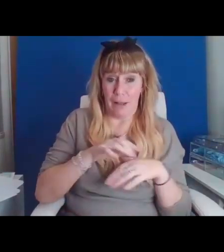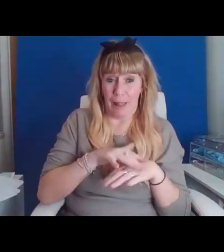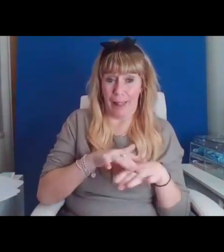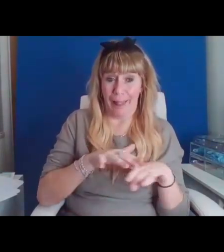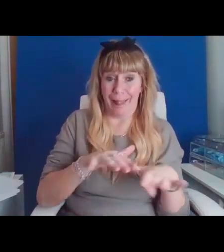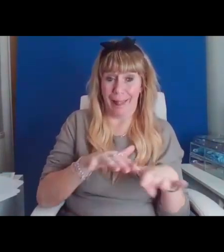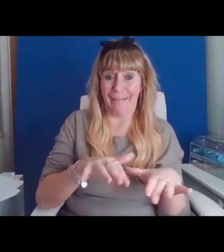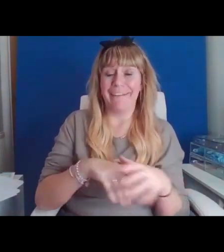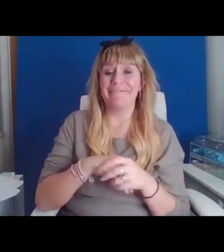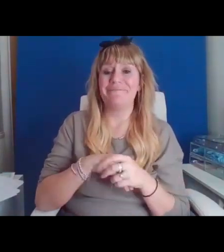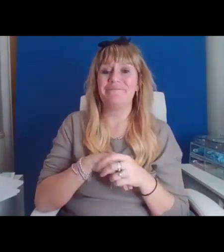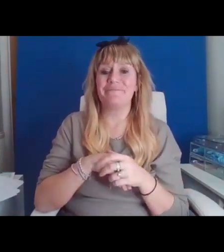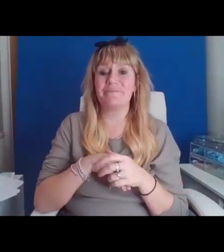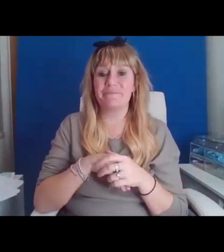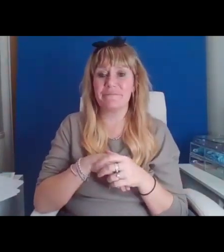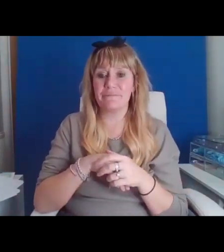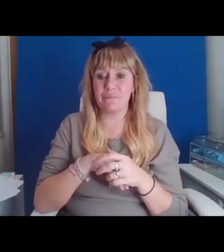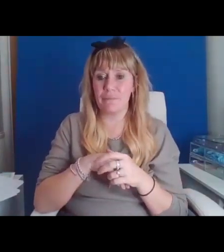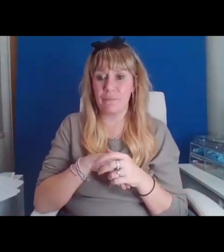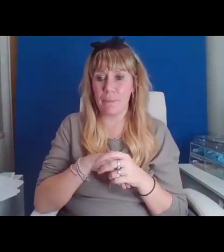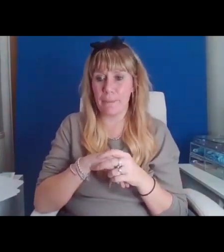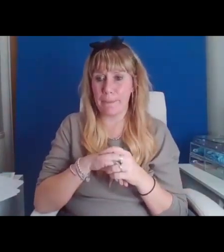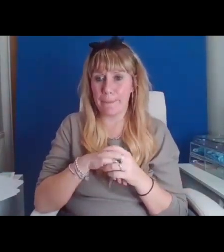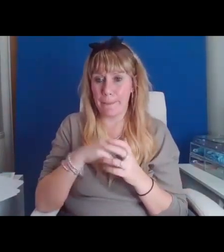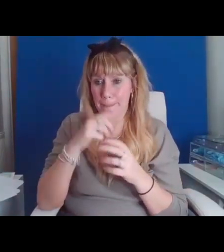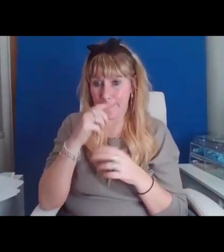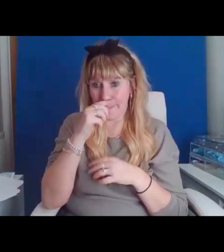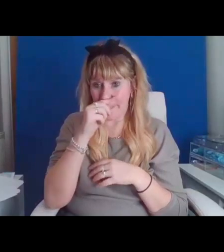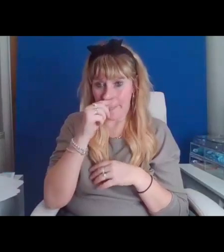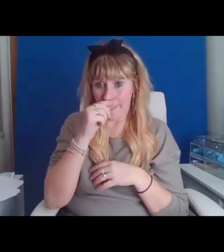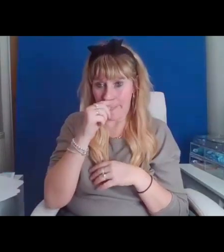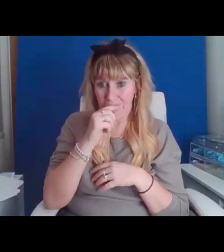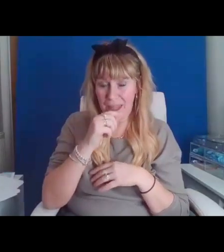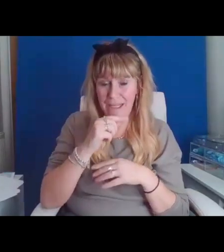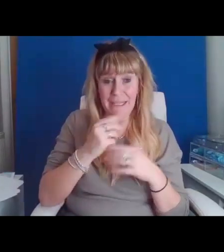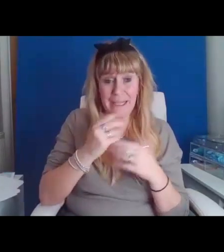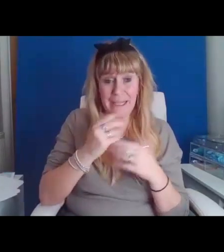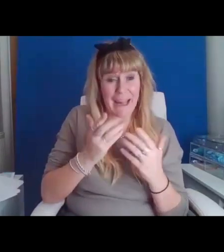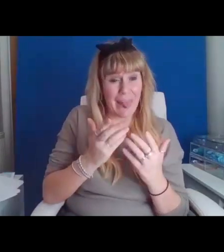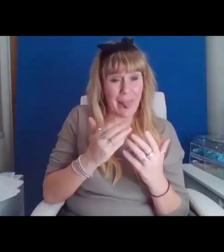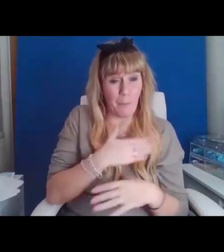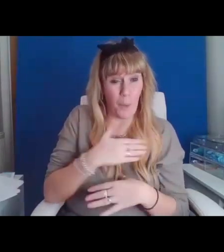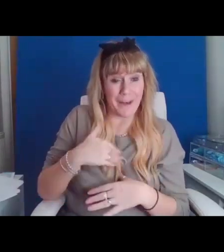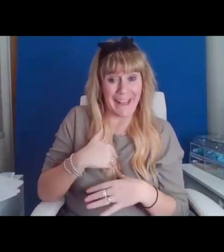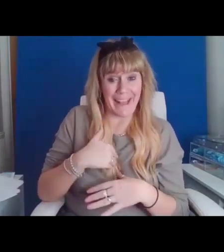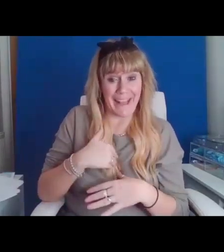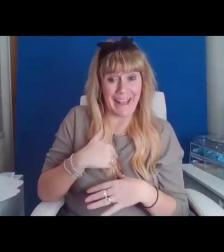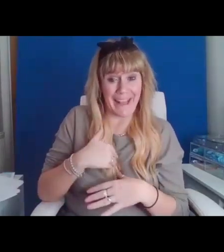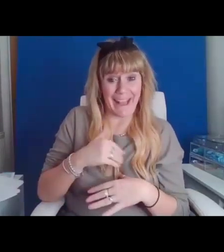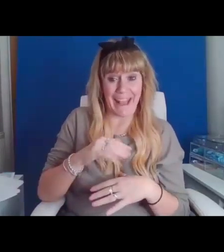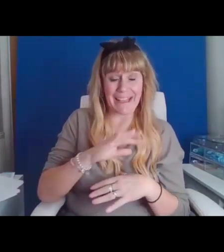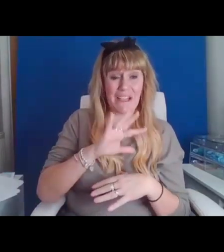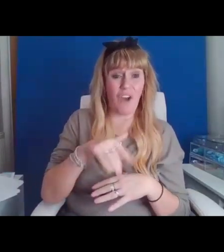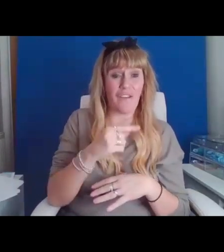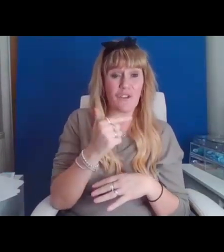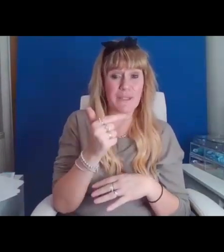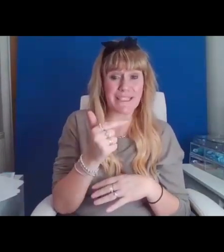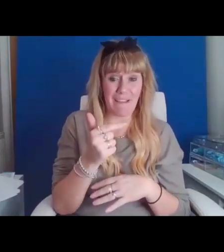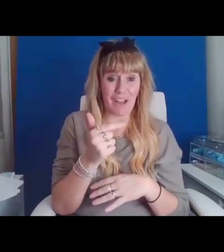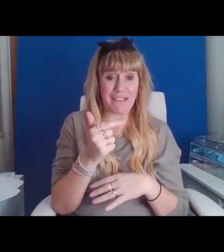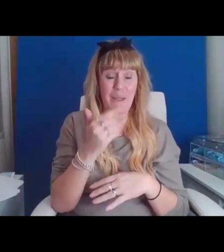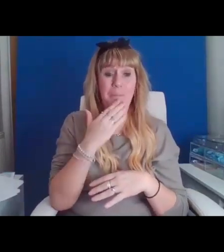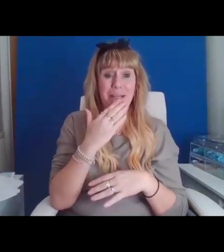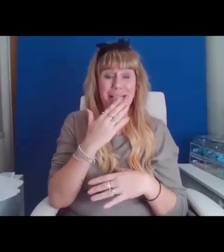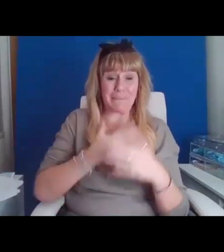It's just on seven, ten to five to seven in the morning here and I've been up for a while so bear with